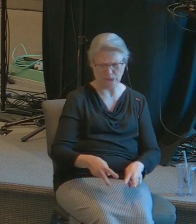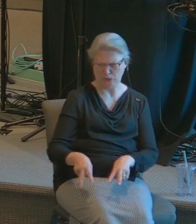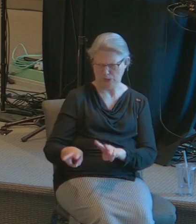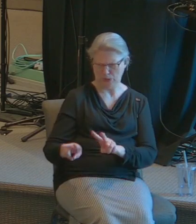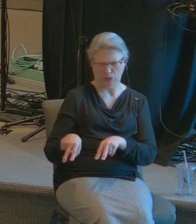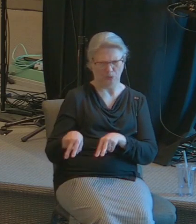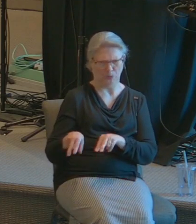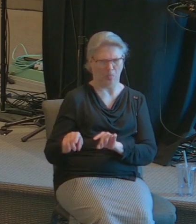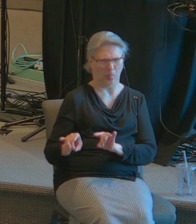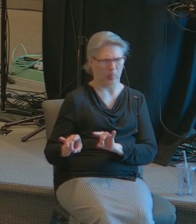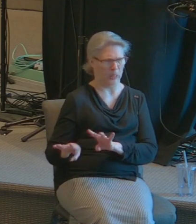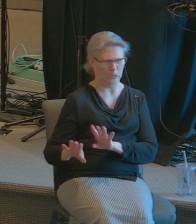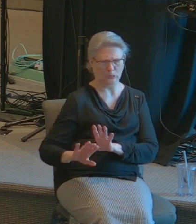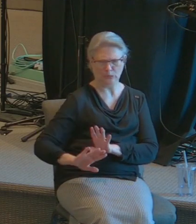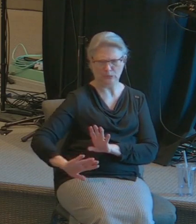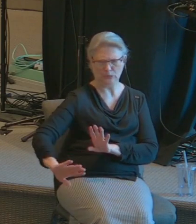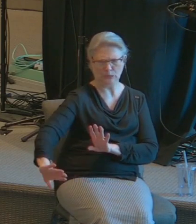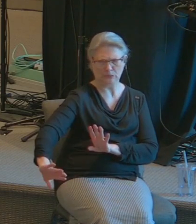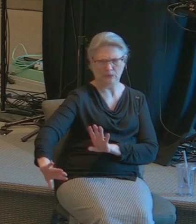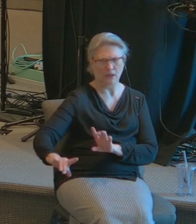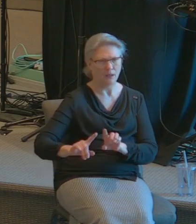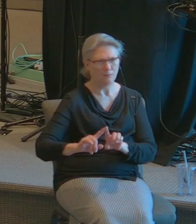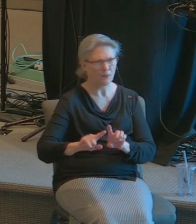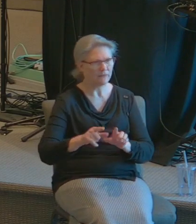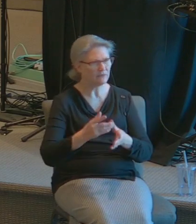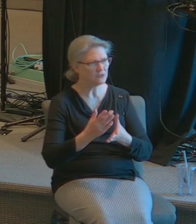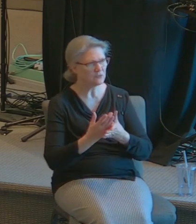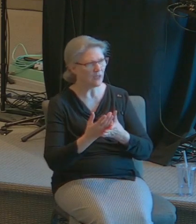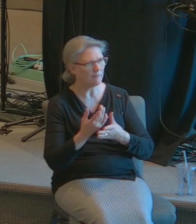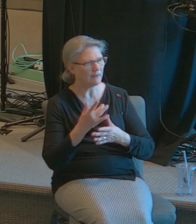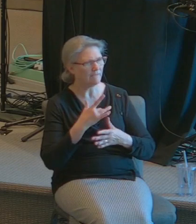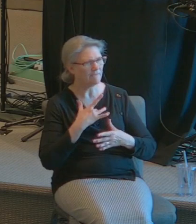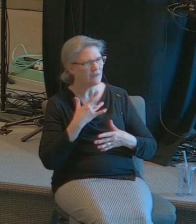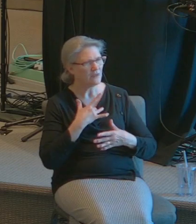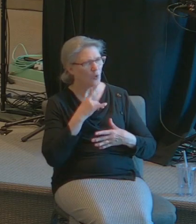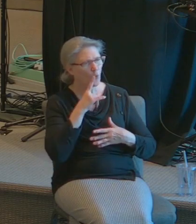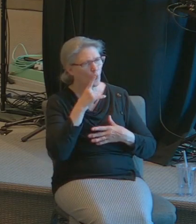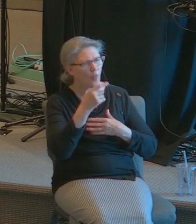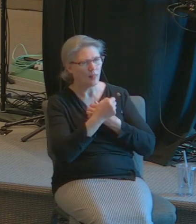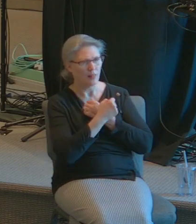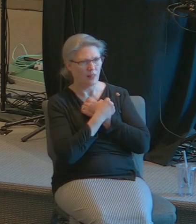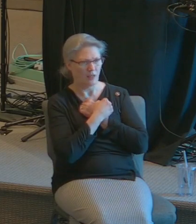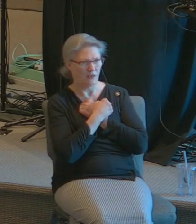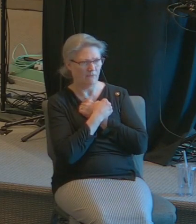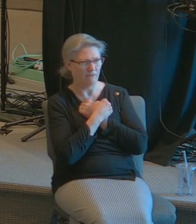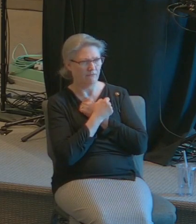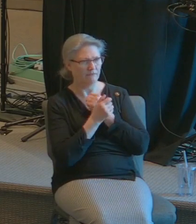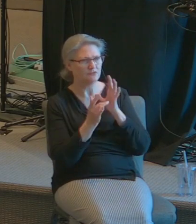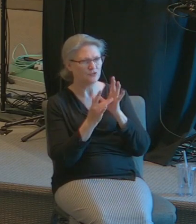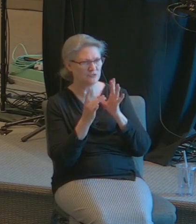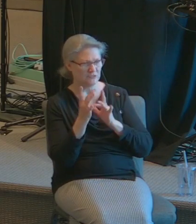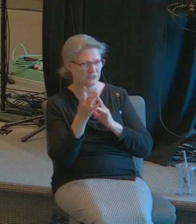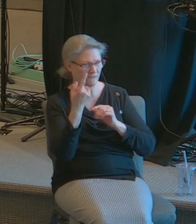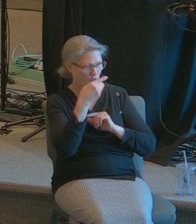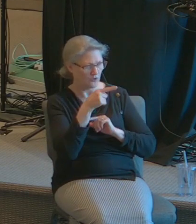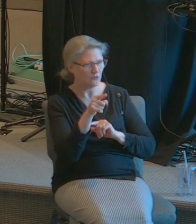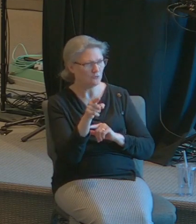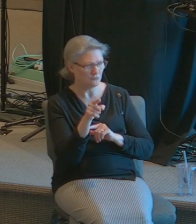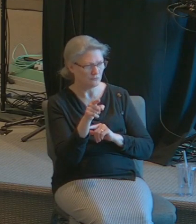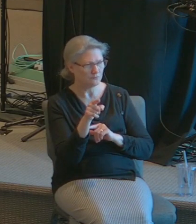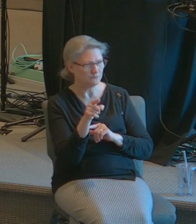but if you would just stop long enough you could feel the genuine love of Jesus Christ for you